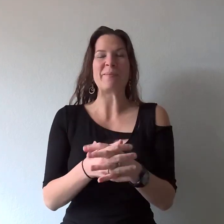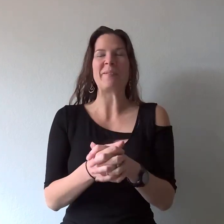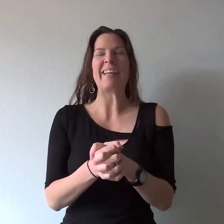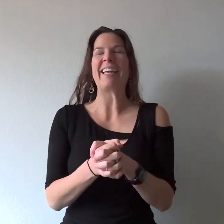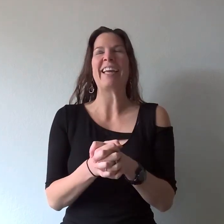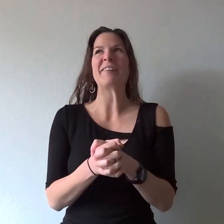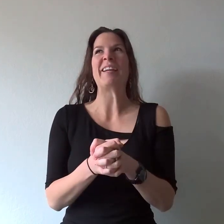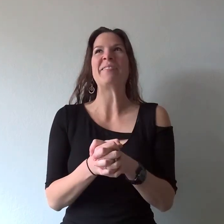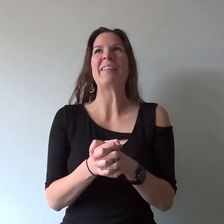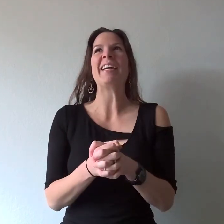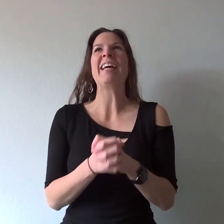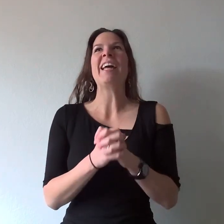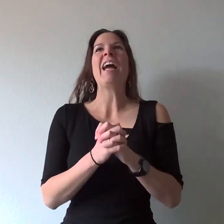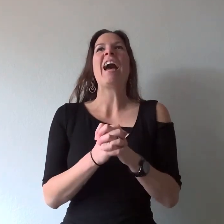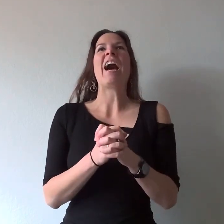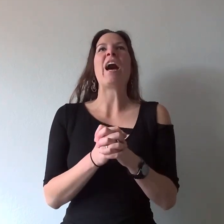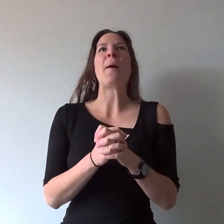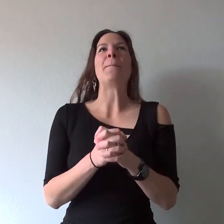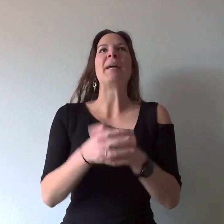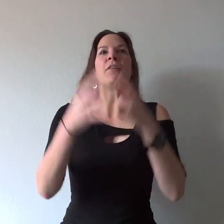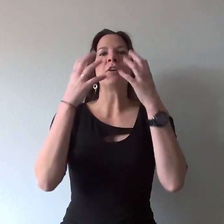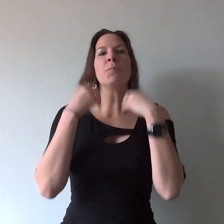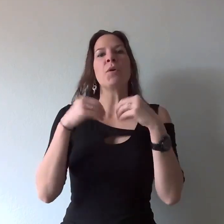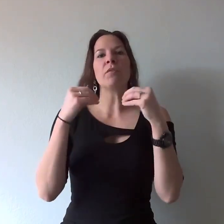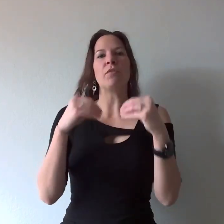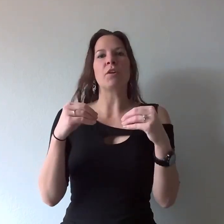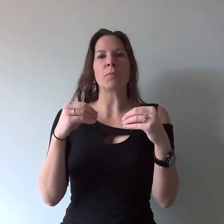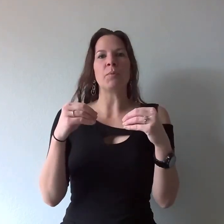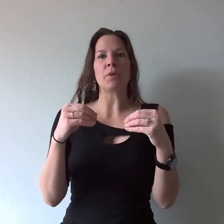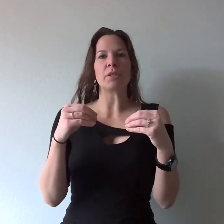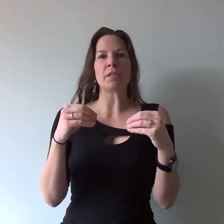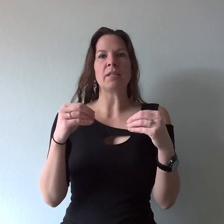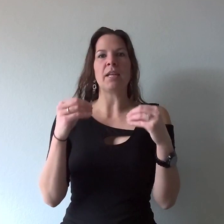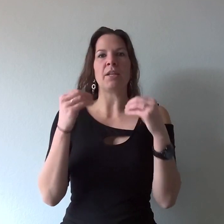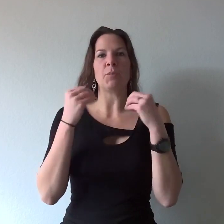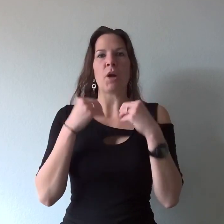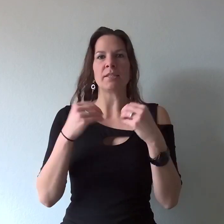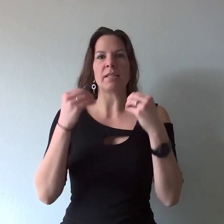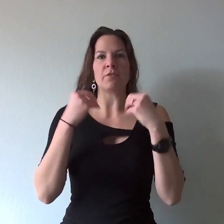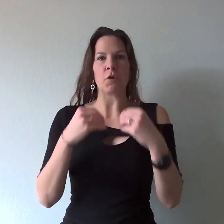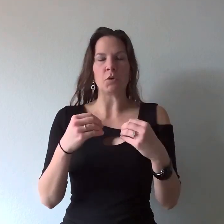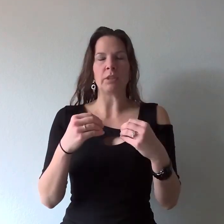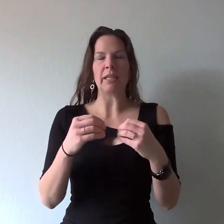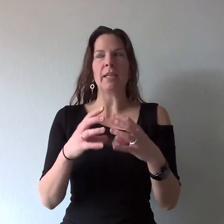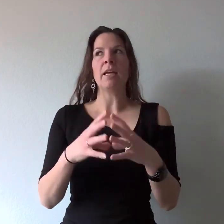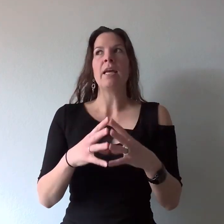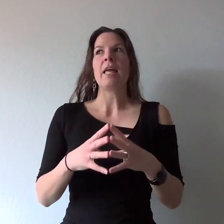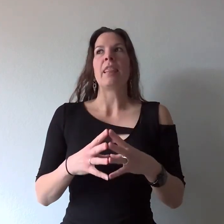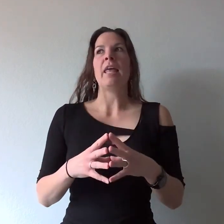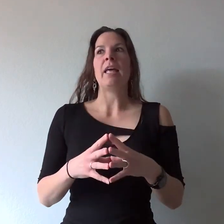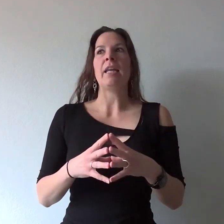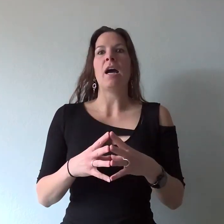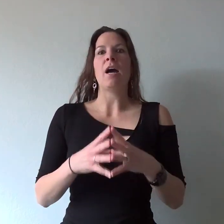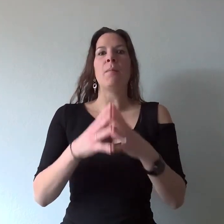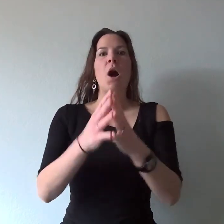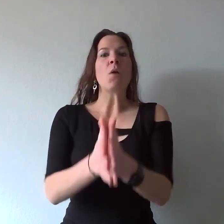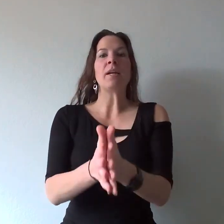of it and get rid of it but if you're more of a verbal person and you process vocally then always